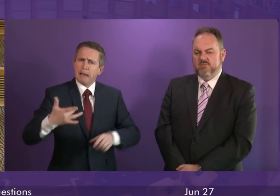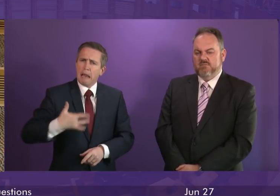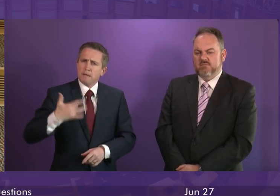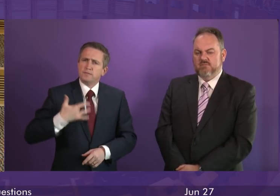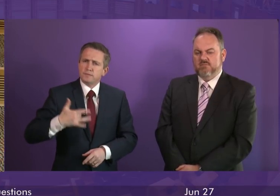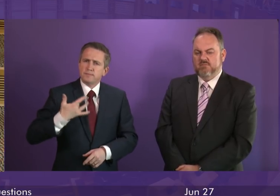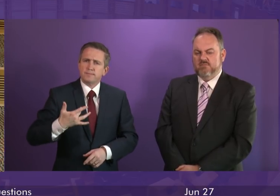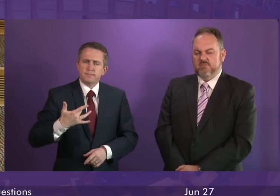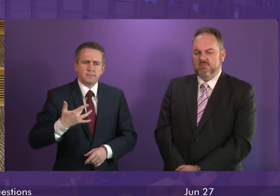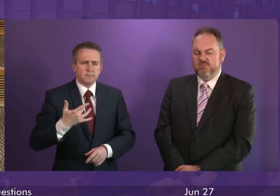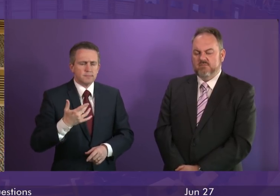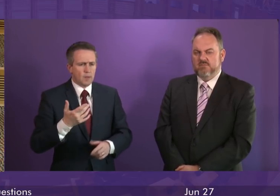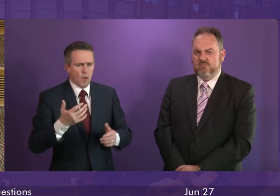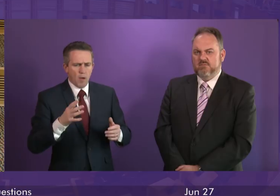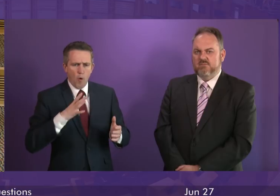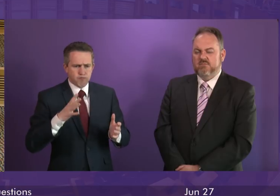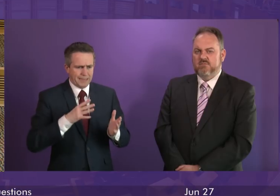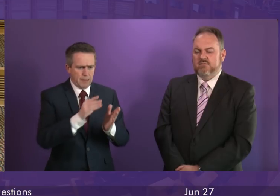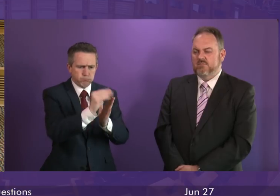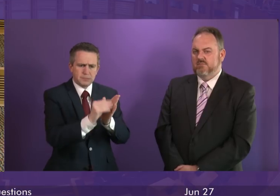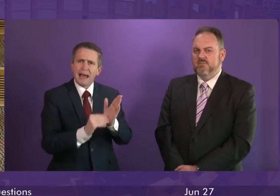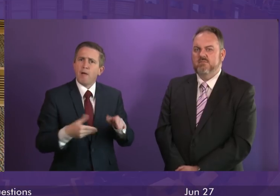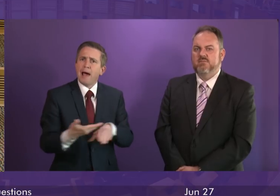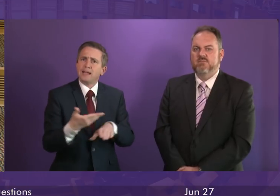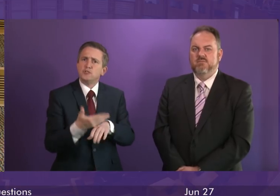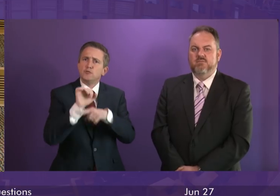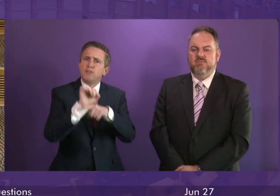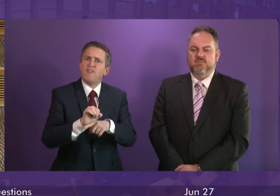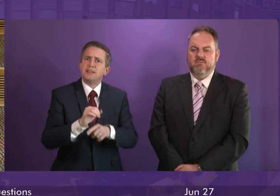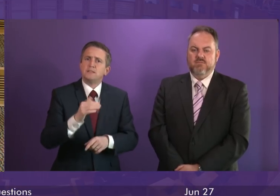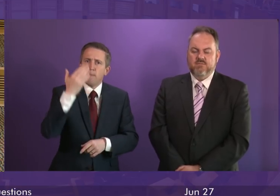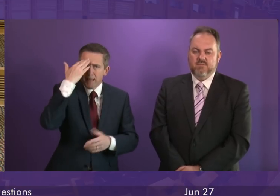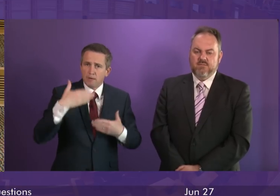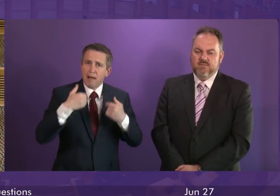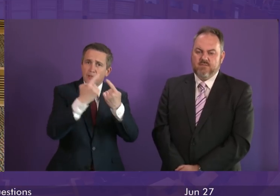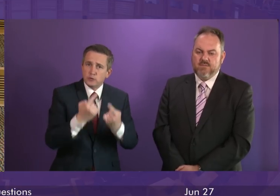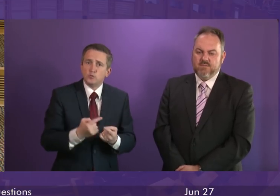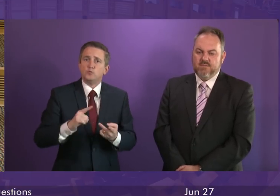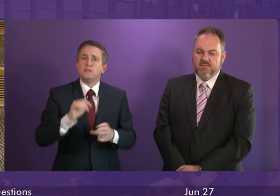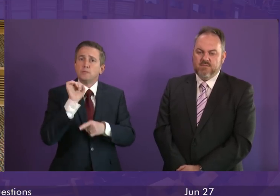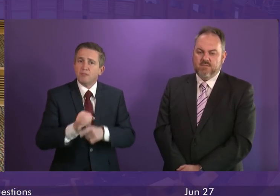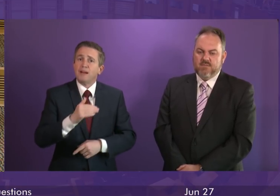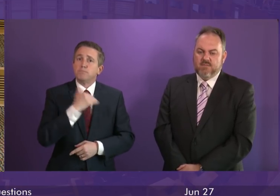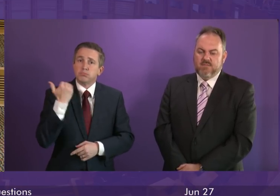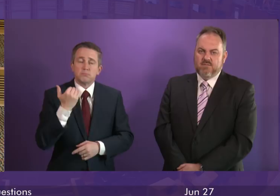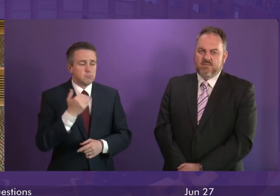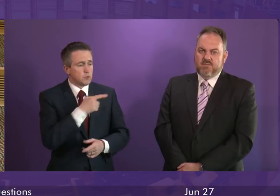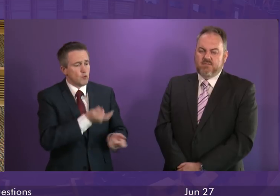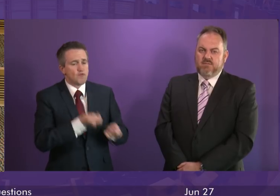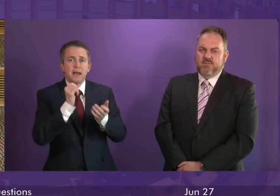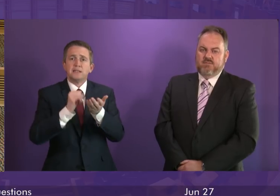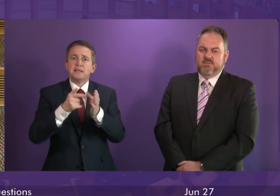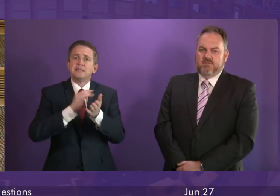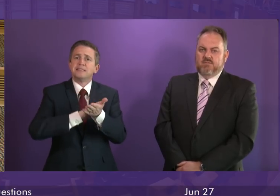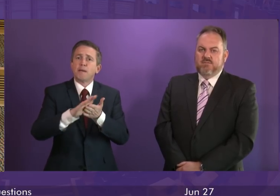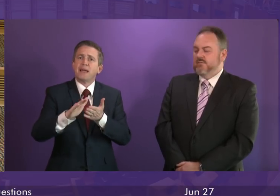I've set out the actions we are taking around suicide and mental health in particular. The question has been raised about the Sam H report today about